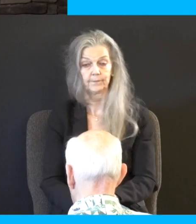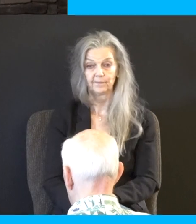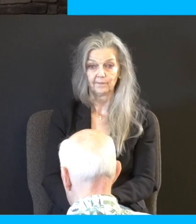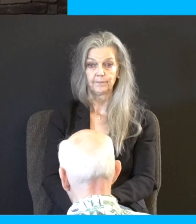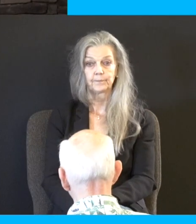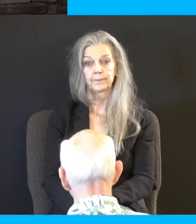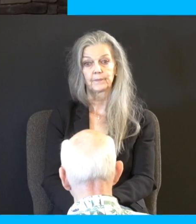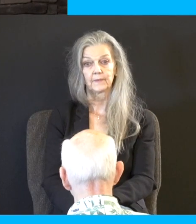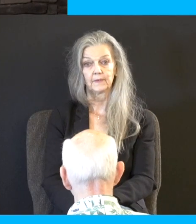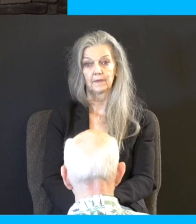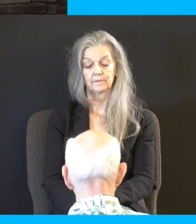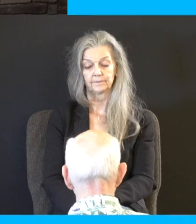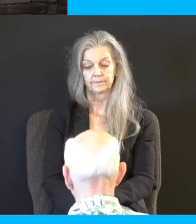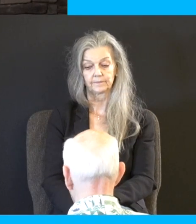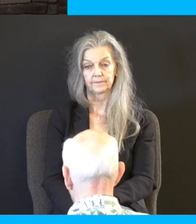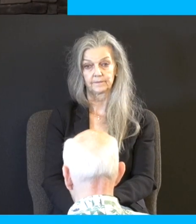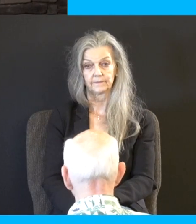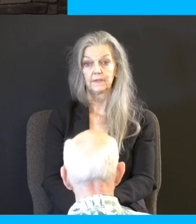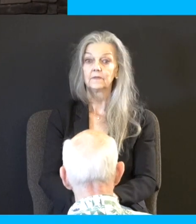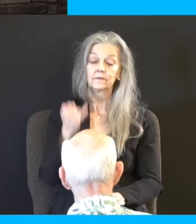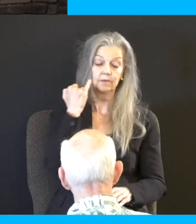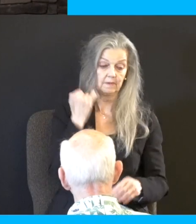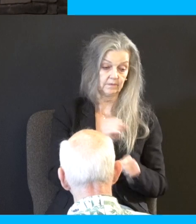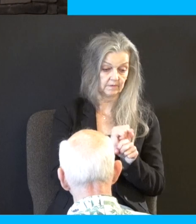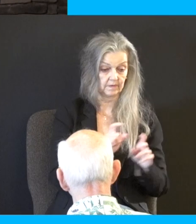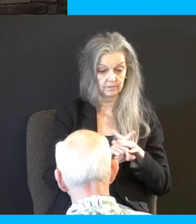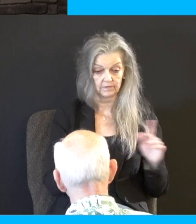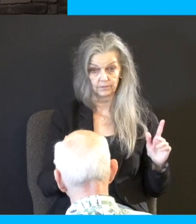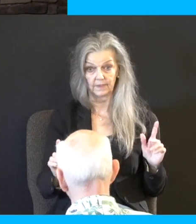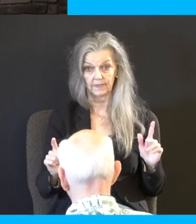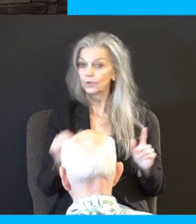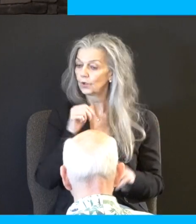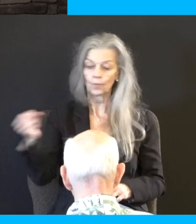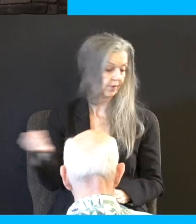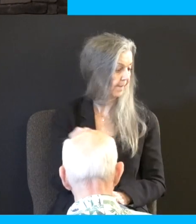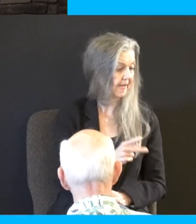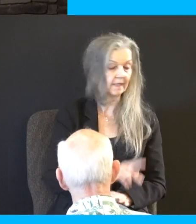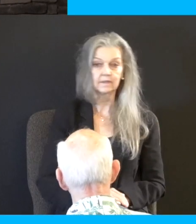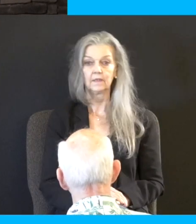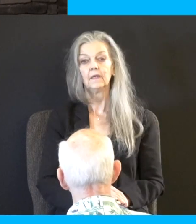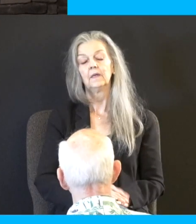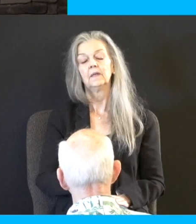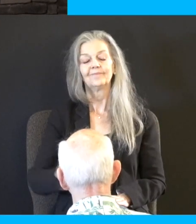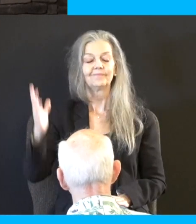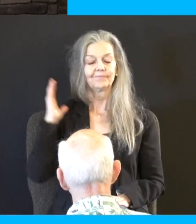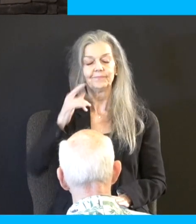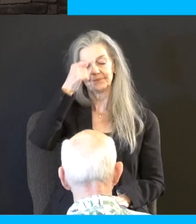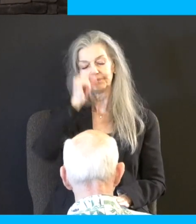So look at that from God's heart. They run away. don't turn. In the Greco-Roman world, the Greeks and the Romans have a slave escape. You could pursue them anywhere